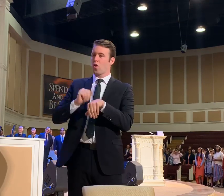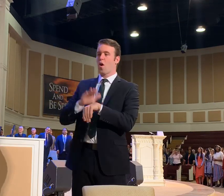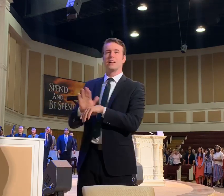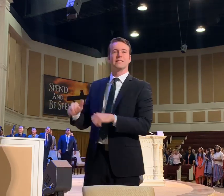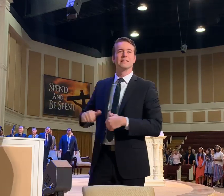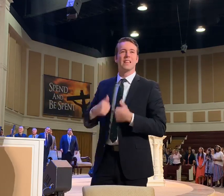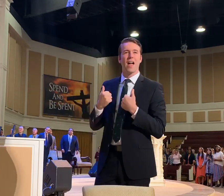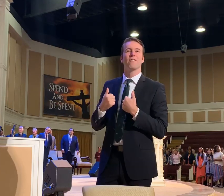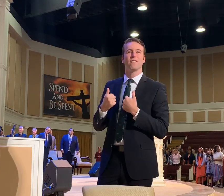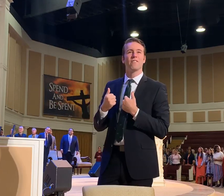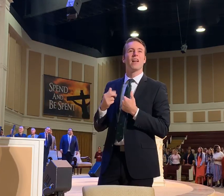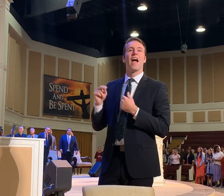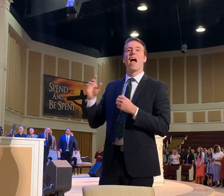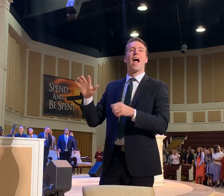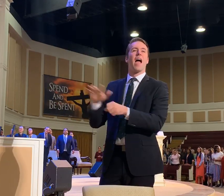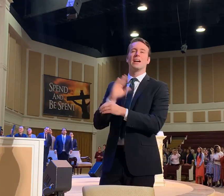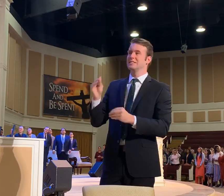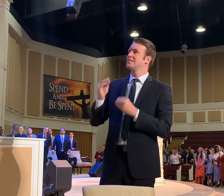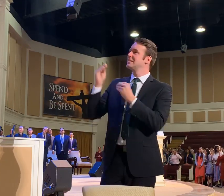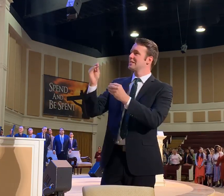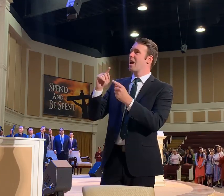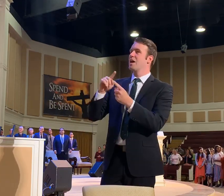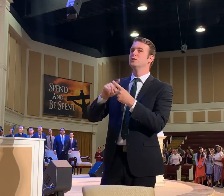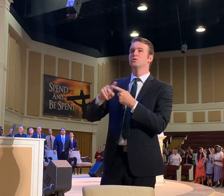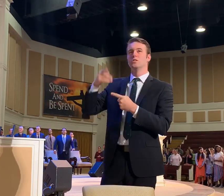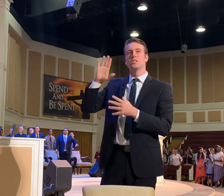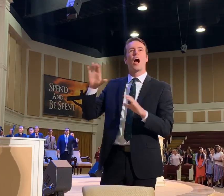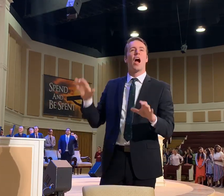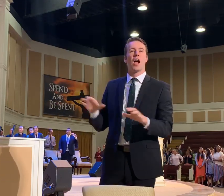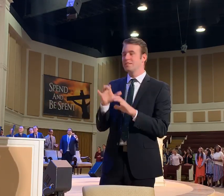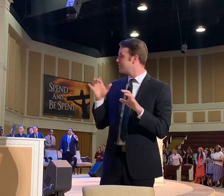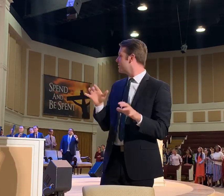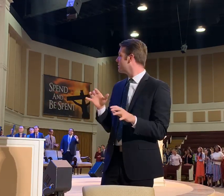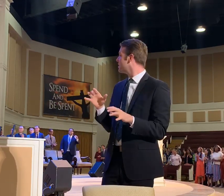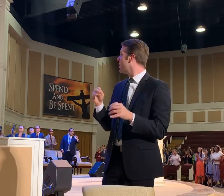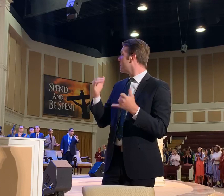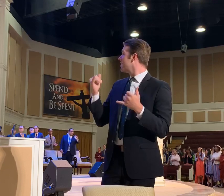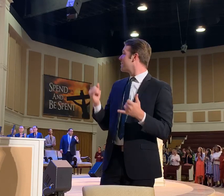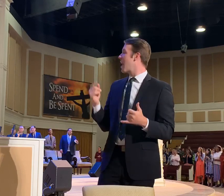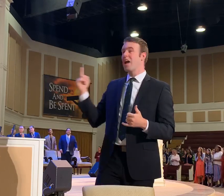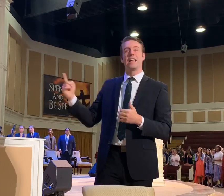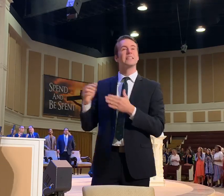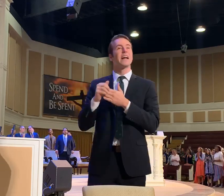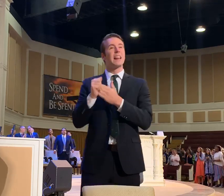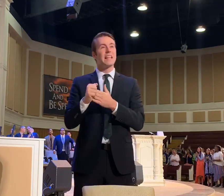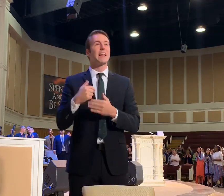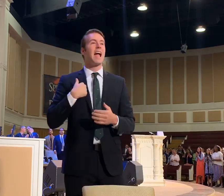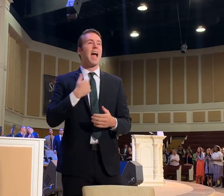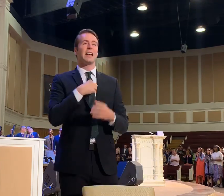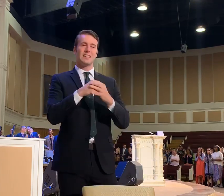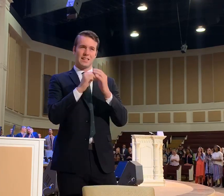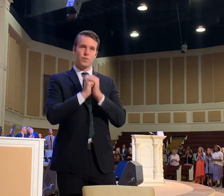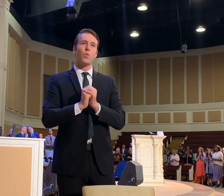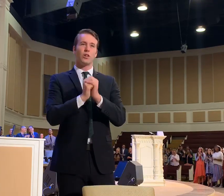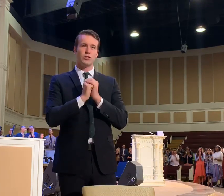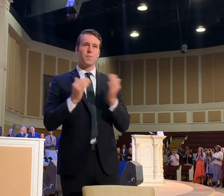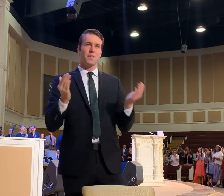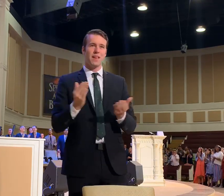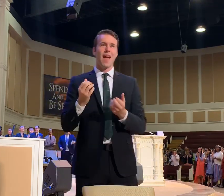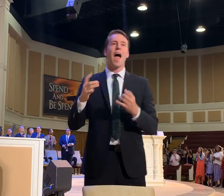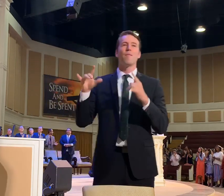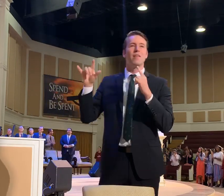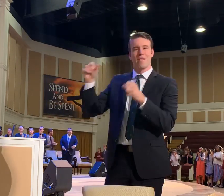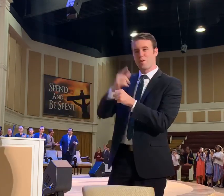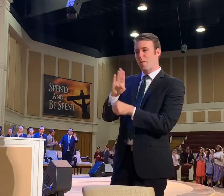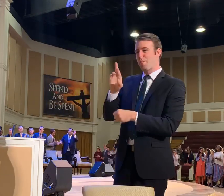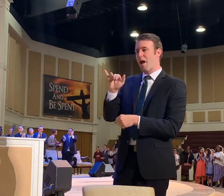life and he dedicated himself to the faith of God and now he's leading us in worship. How many love